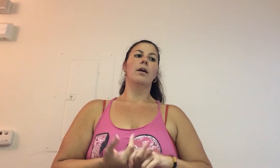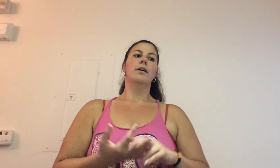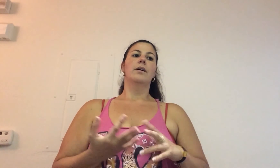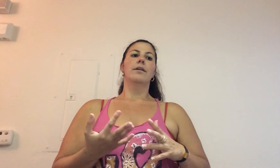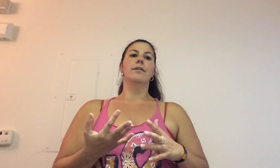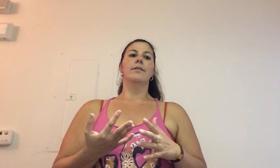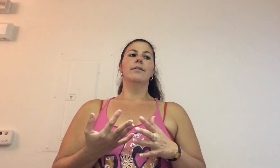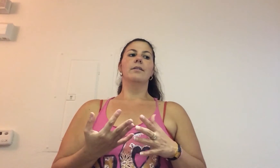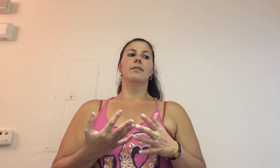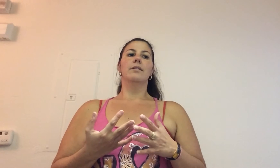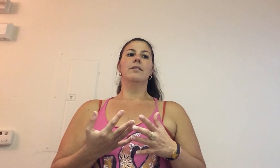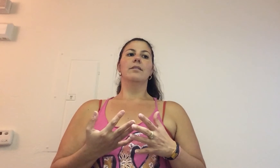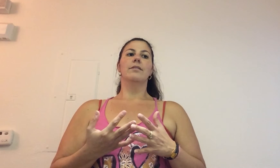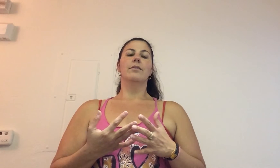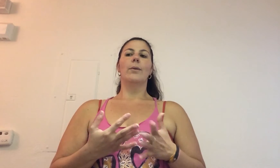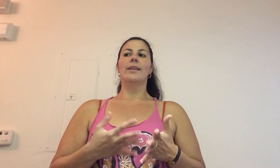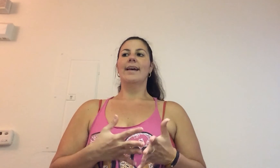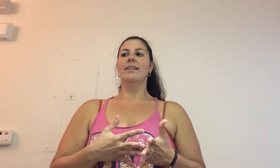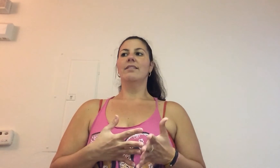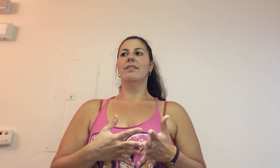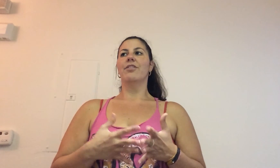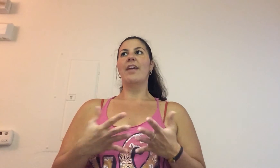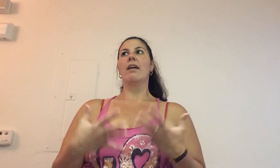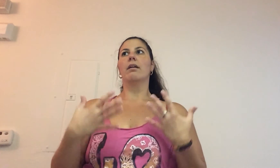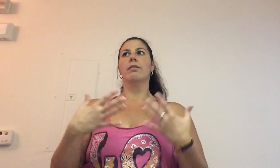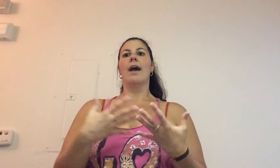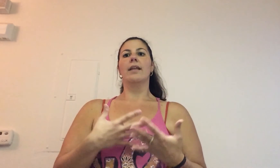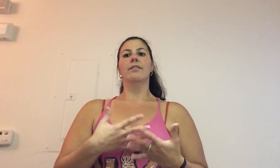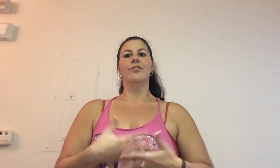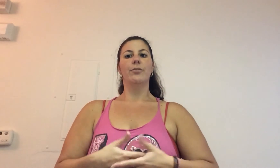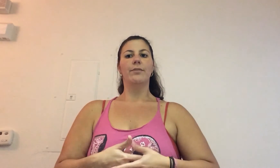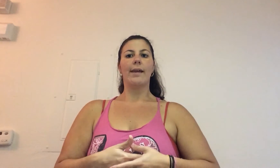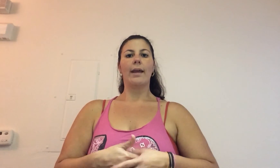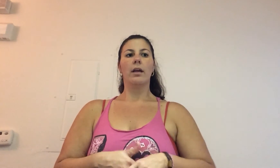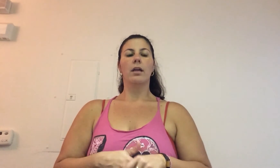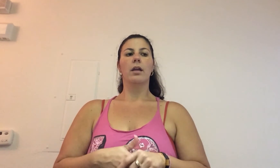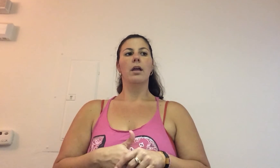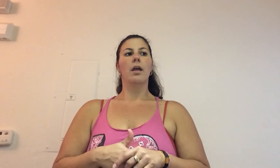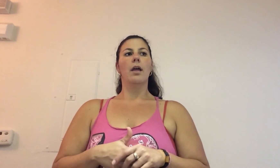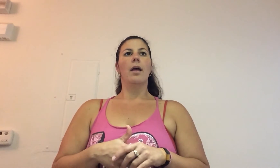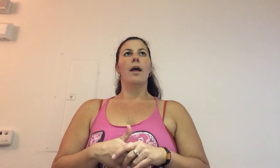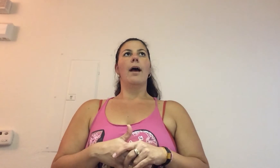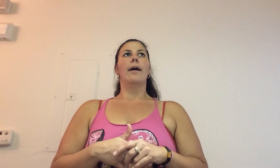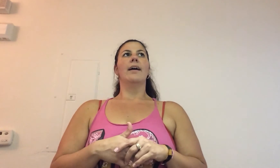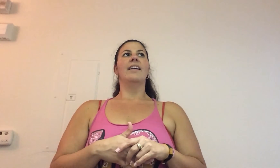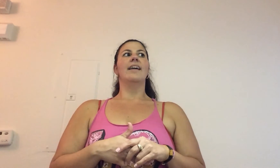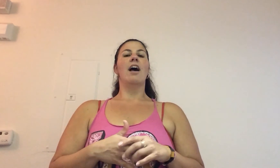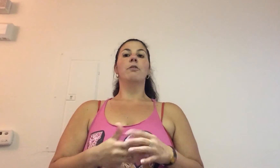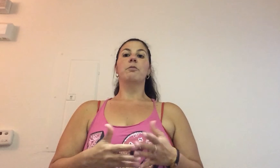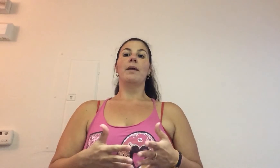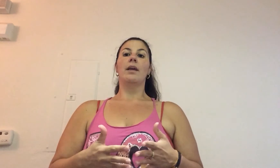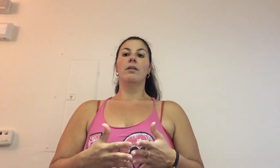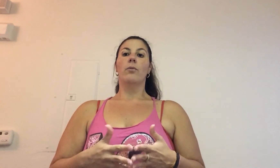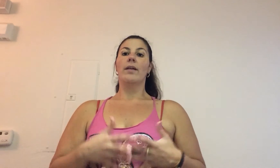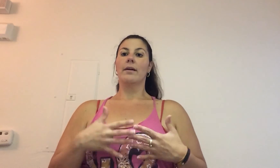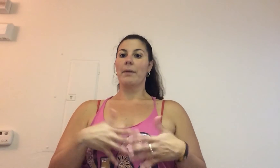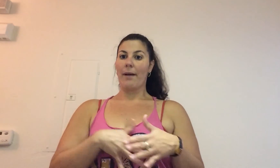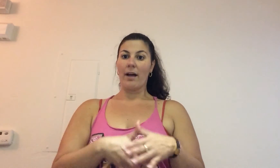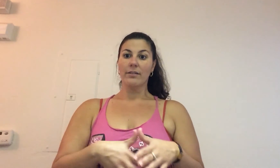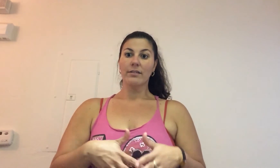so I'd like to think that the juicing kind of helped me in a way like my bowels